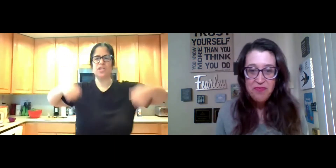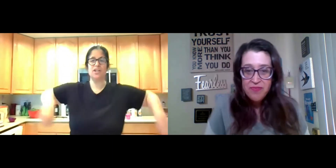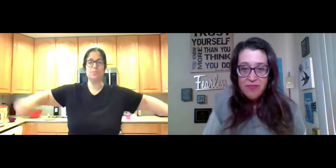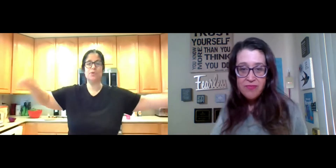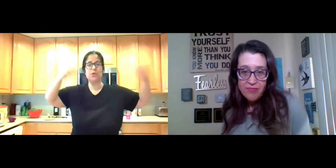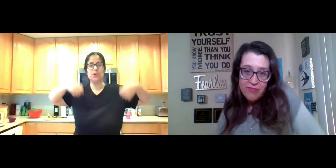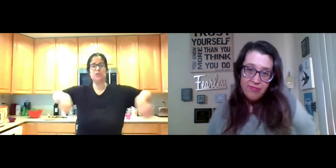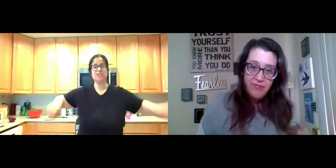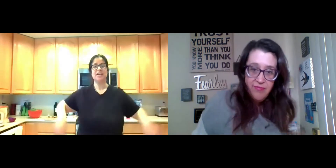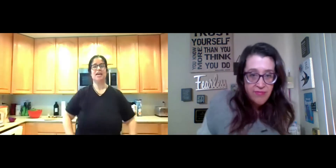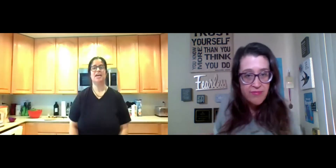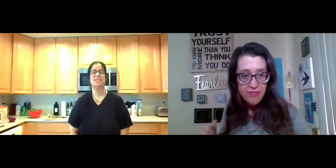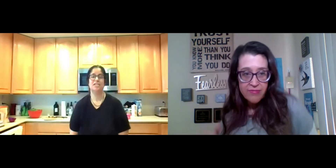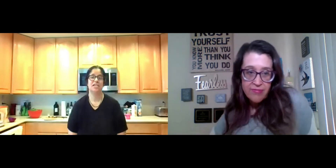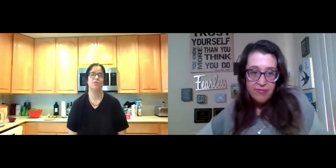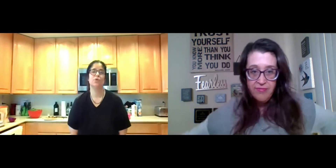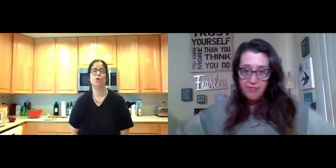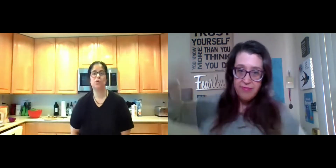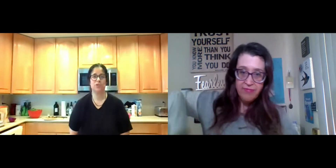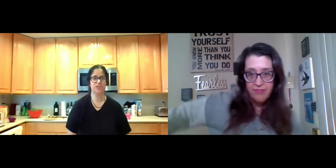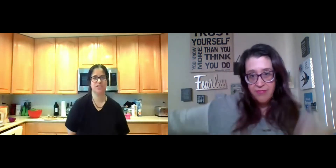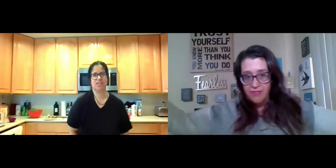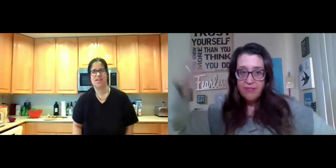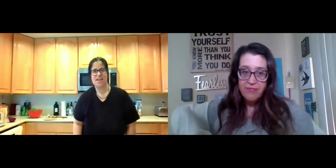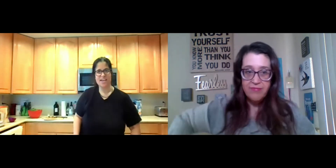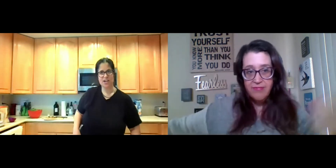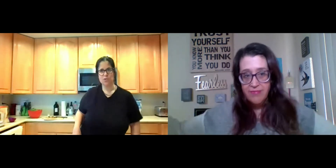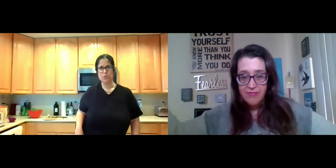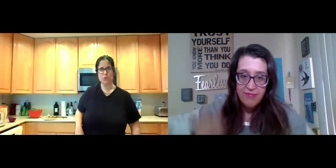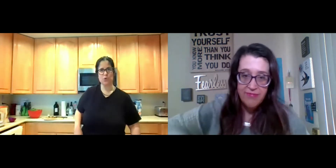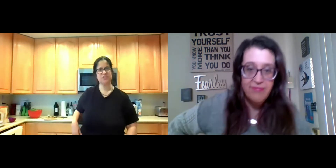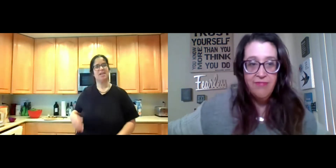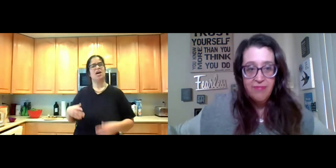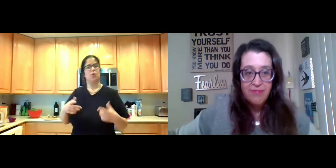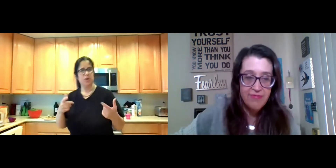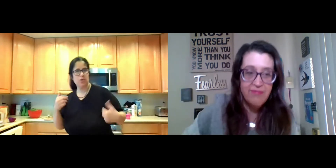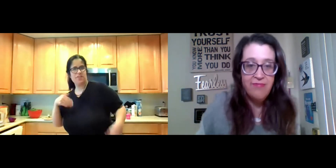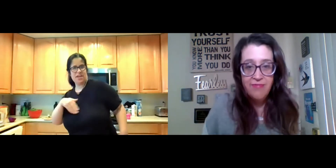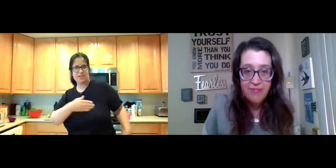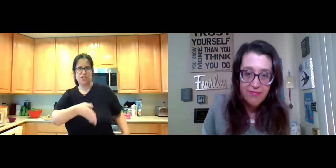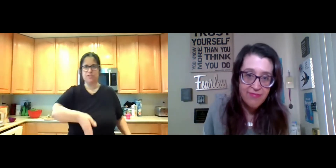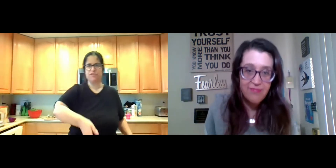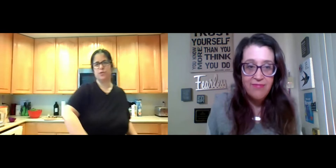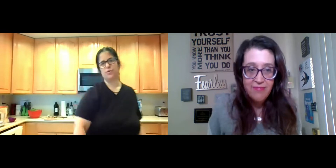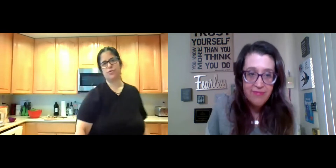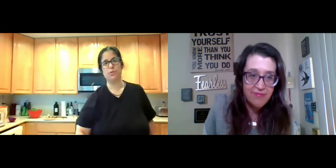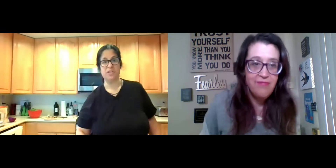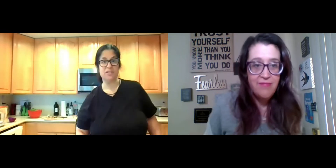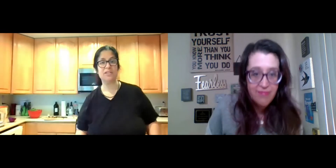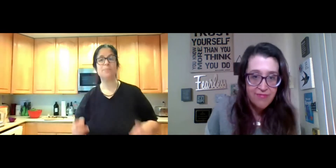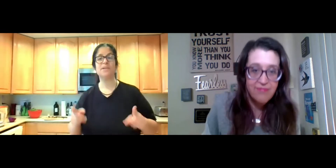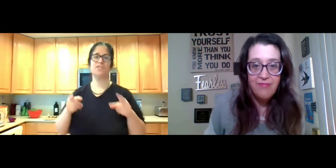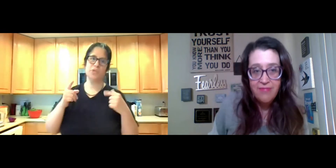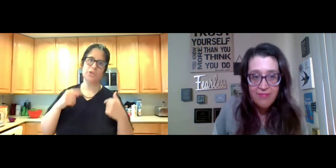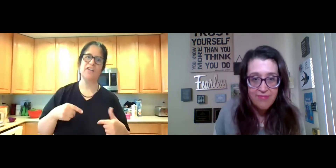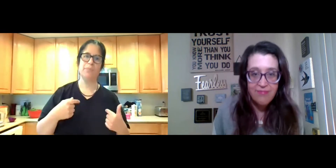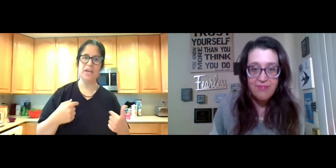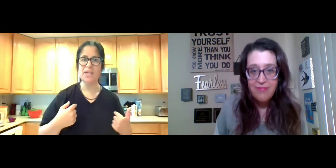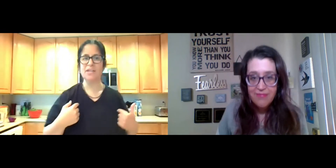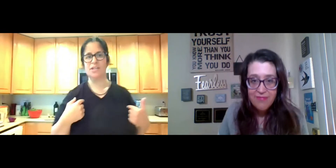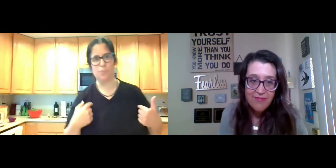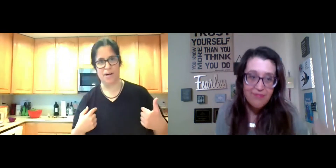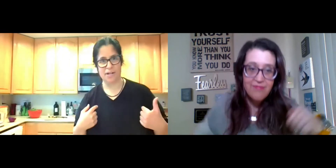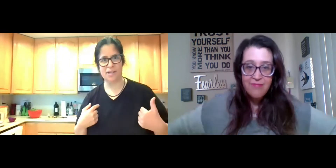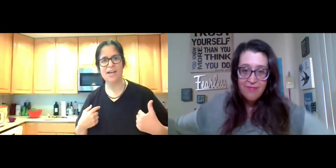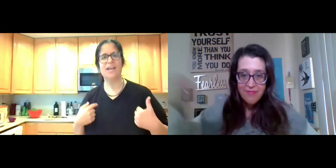rolls, elbow rolls, knee rolls, ankle rolls. We want the energy to flow through easily because when you have